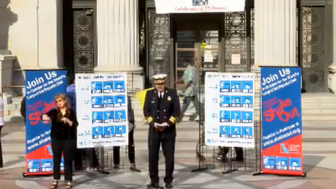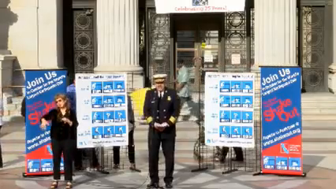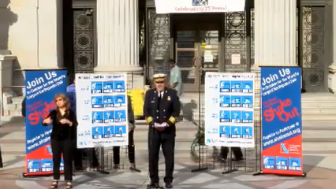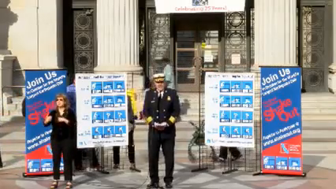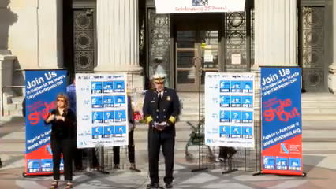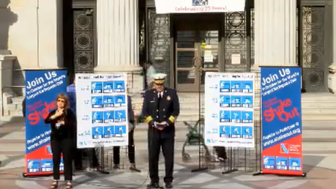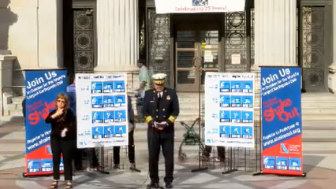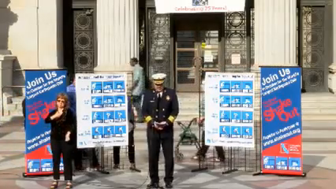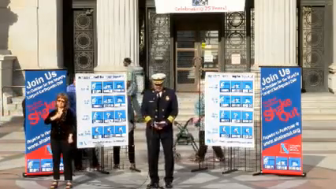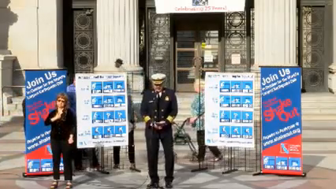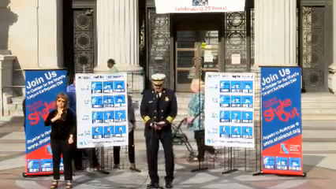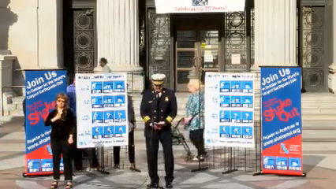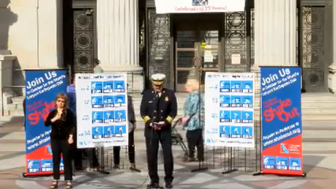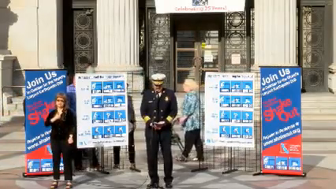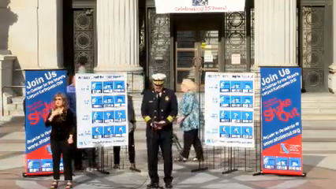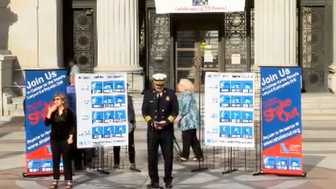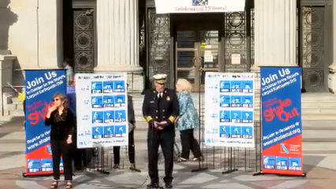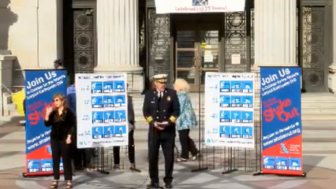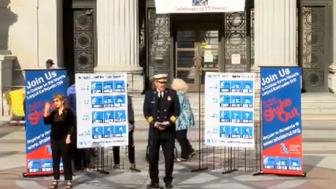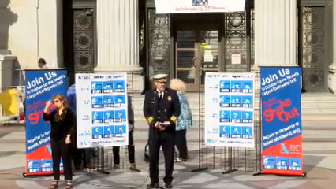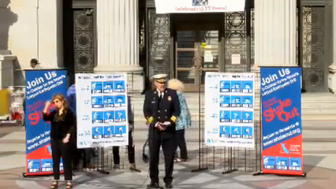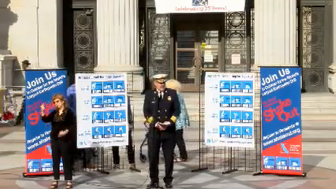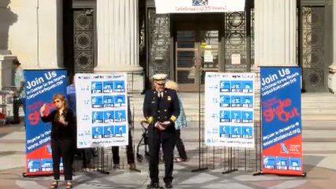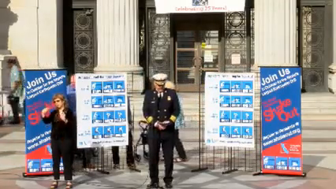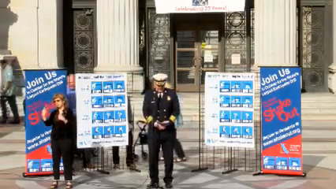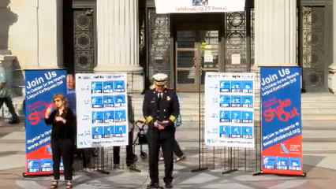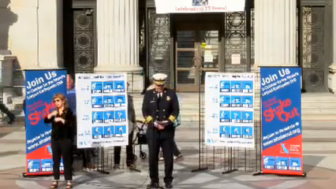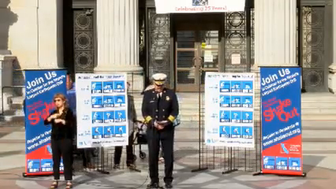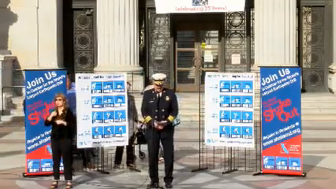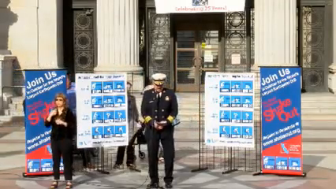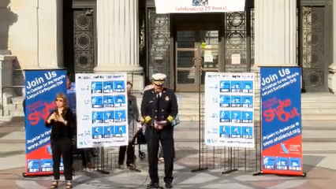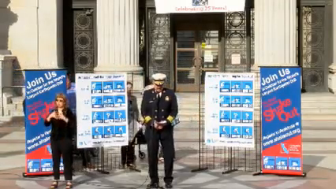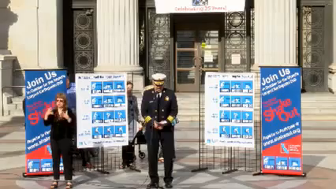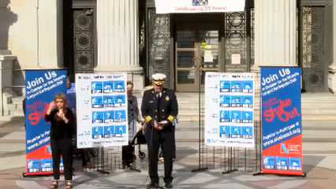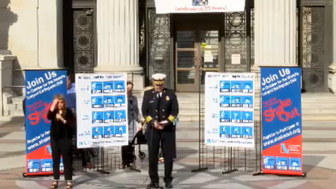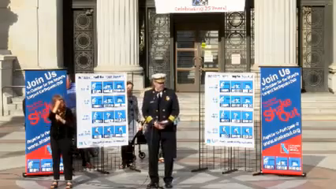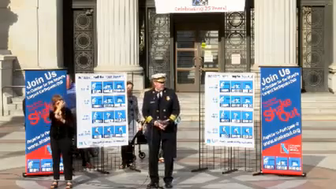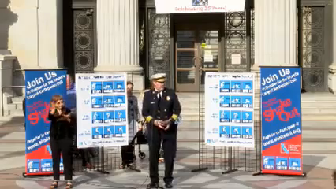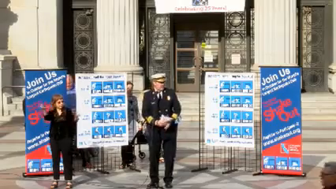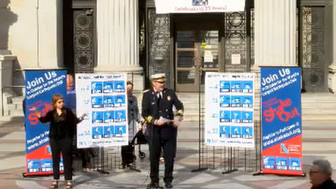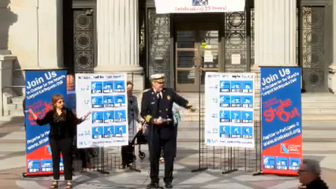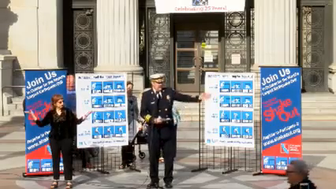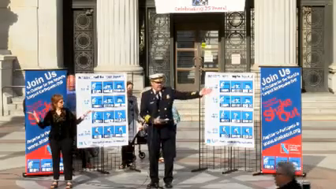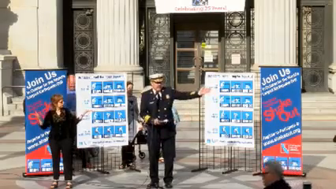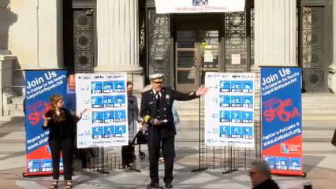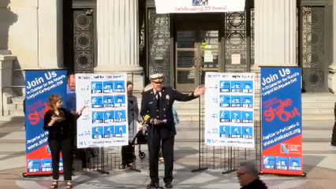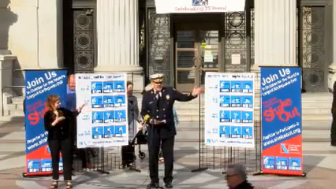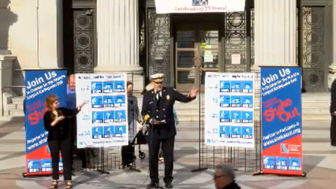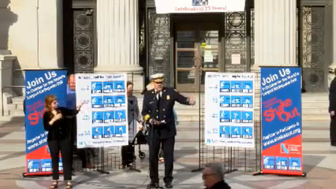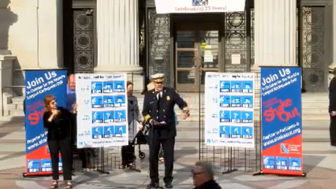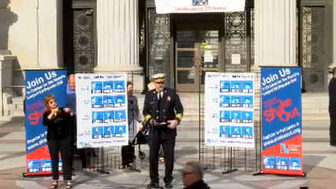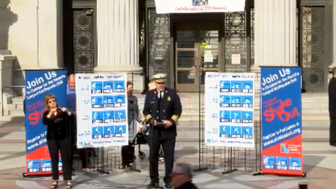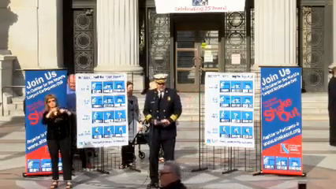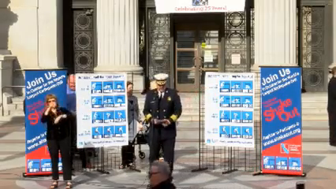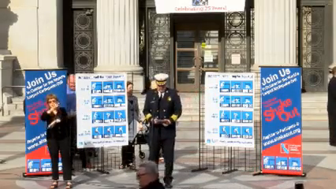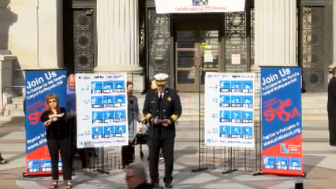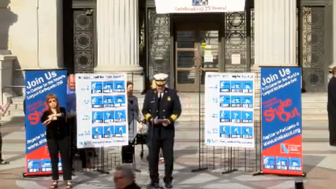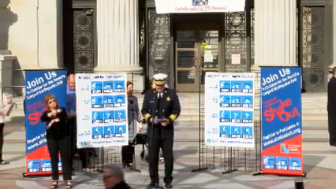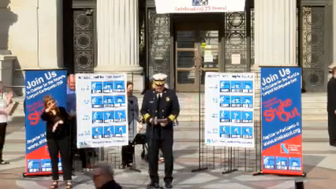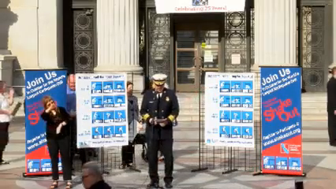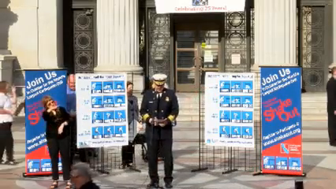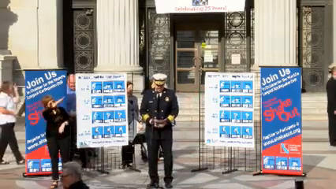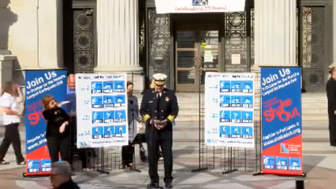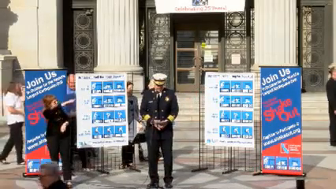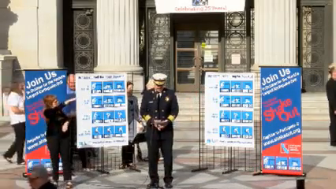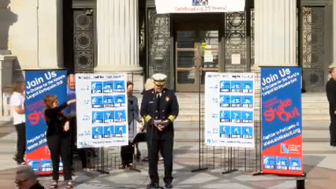thank you for coming to today's event we have a lot of information that is available particularly at the various tables that you probably saw